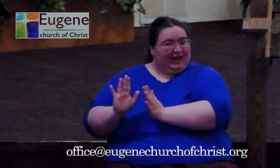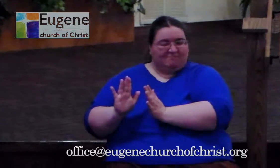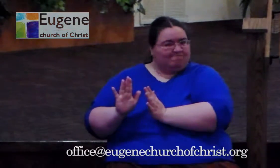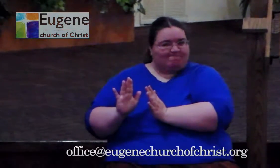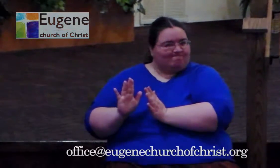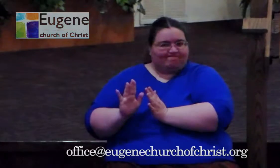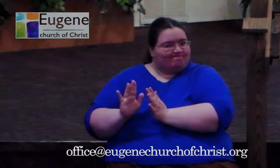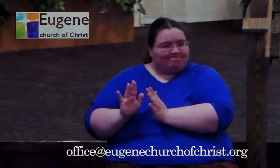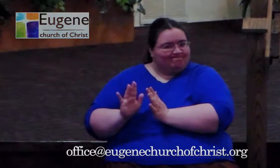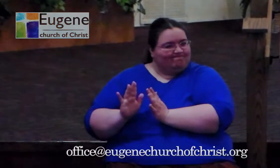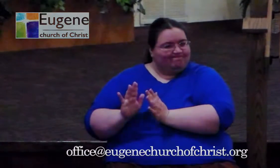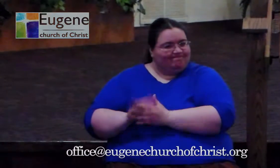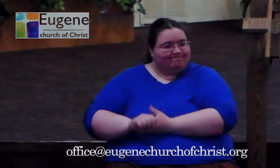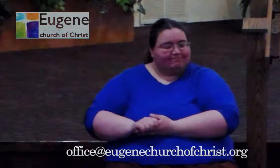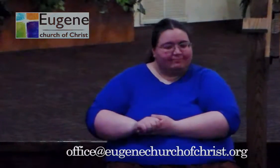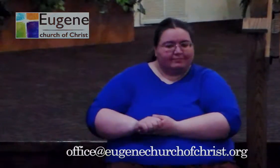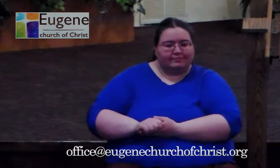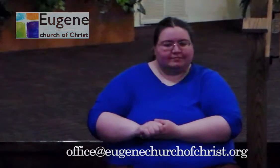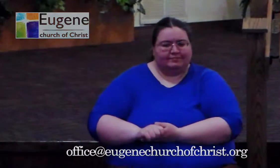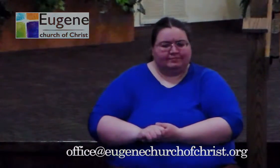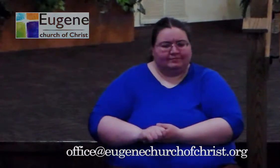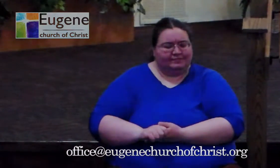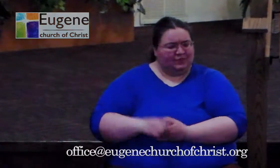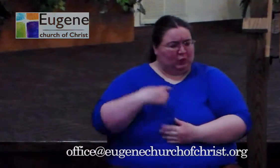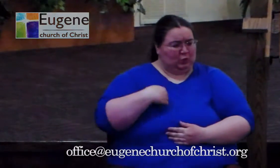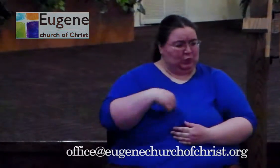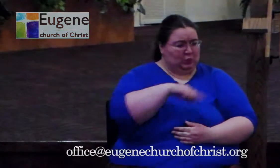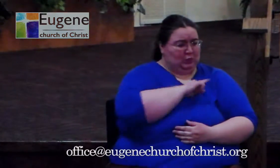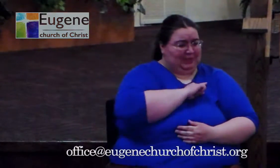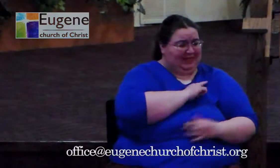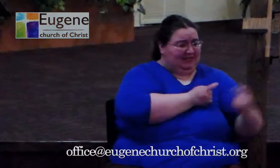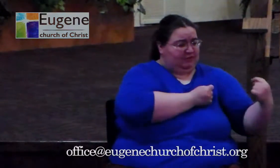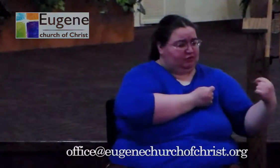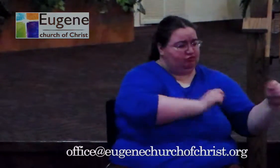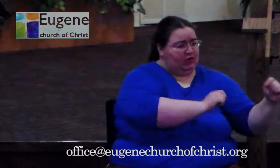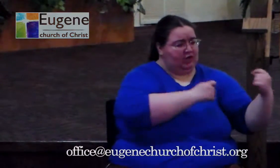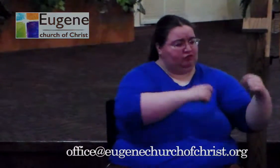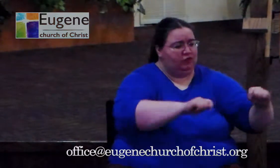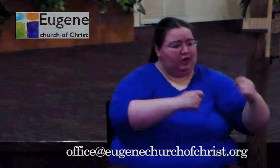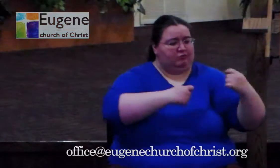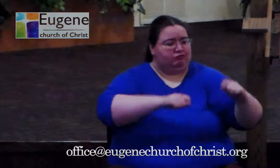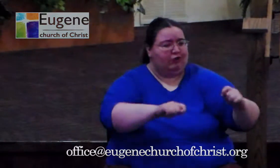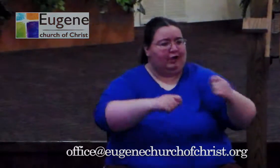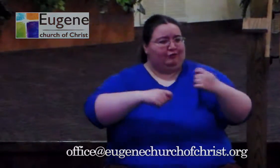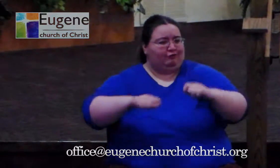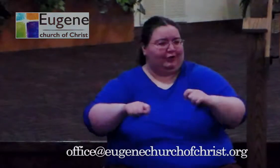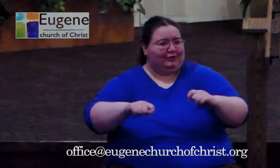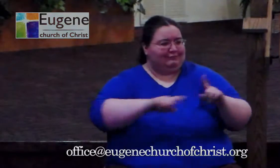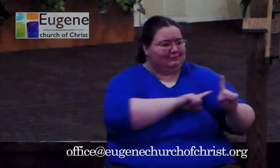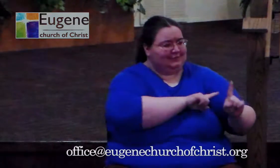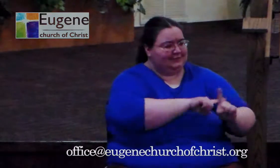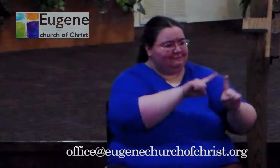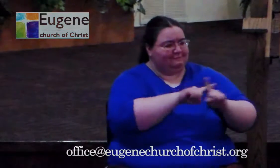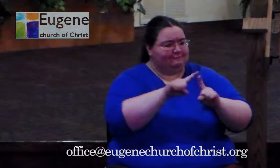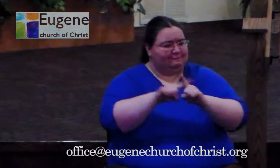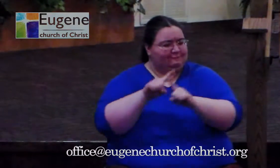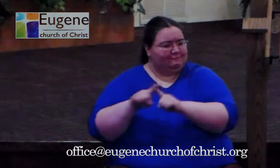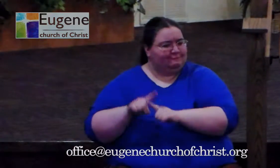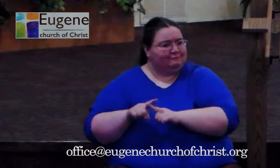going to be spread. And for whatever reason, we have through various times in history throughout time, tried to do different things along these